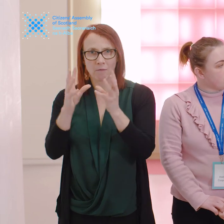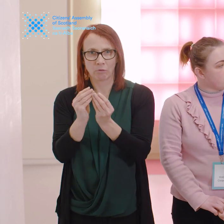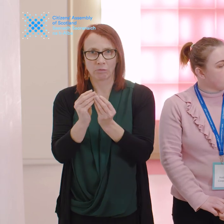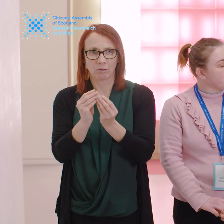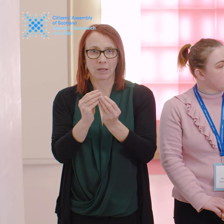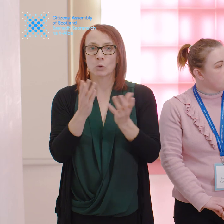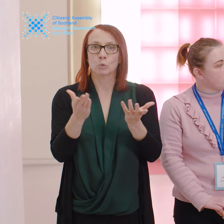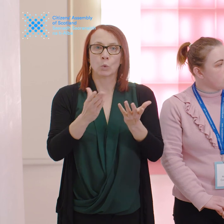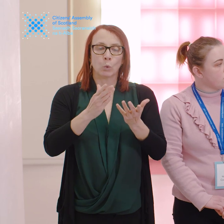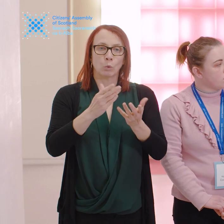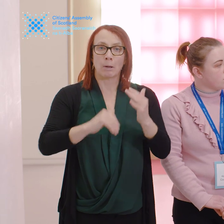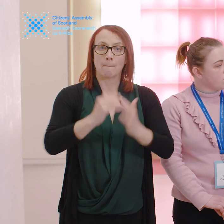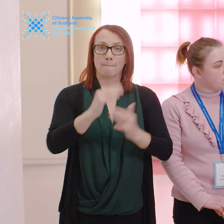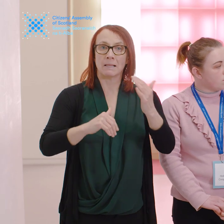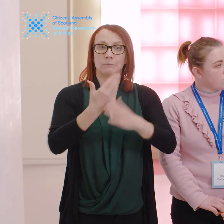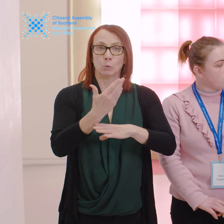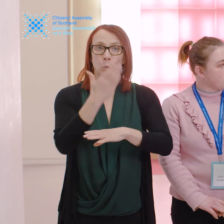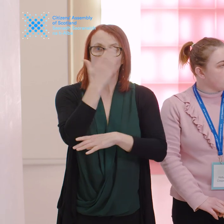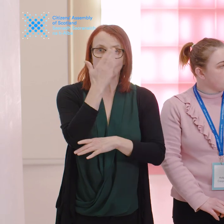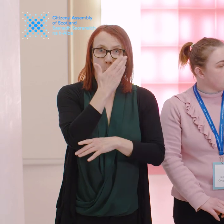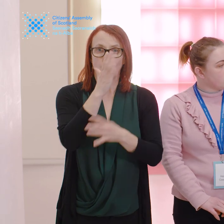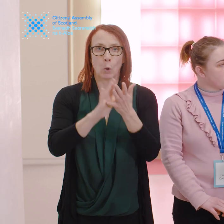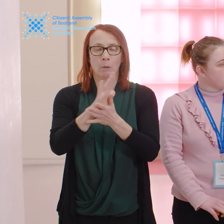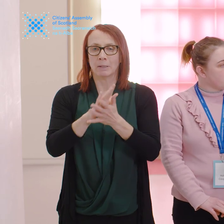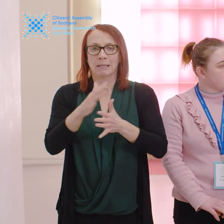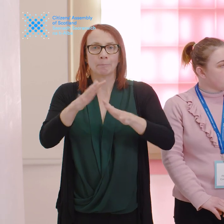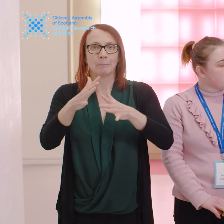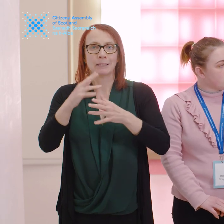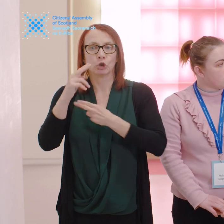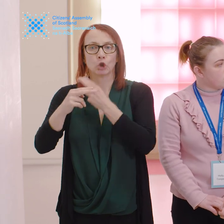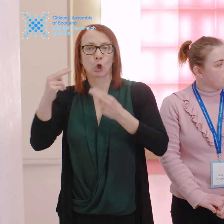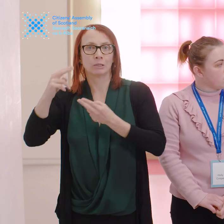if you have a school maybe you're going to have less nurses so it's about the balance.